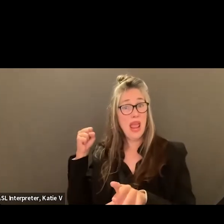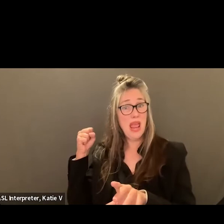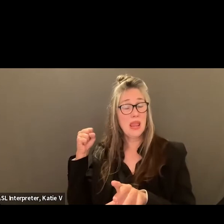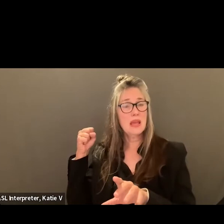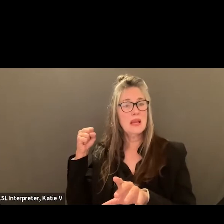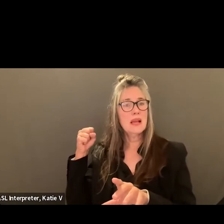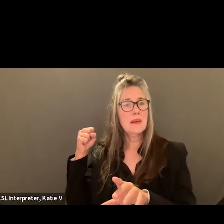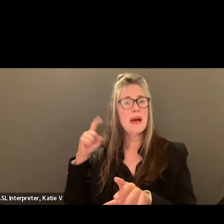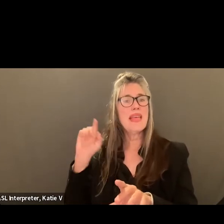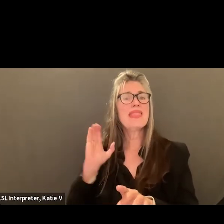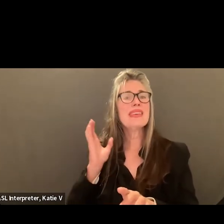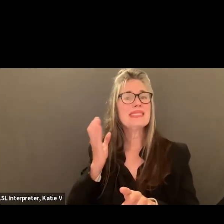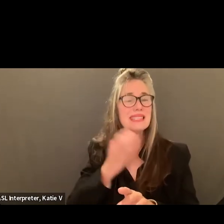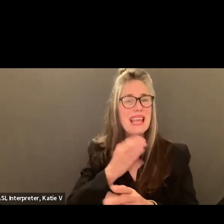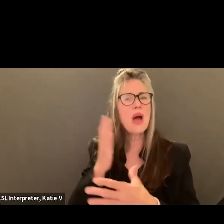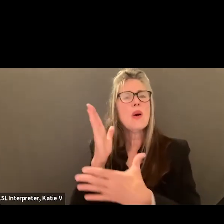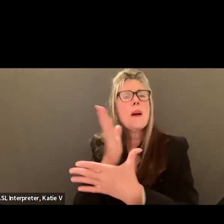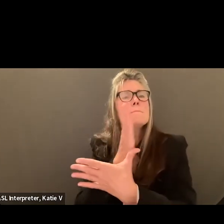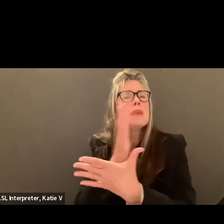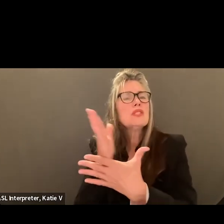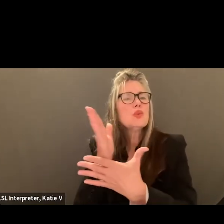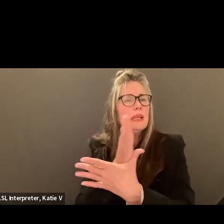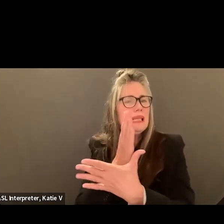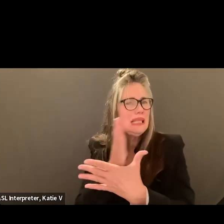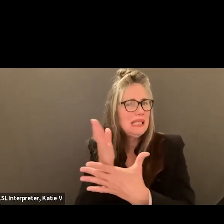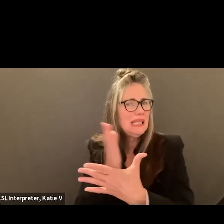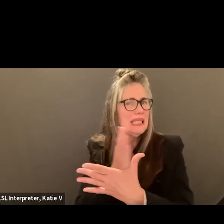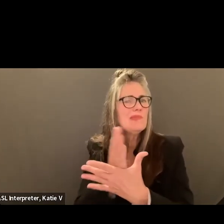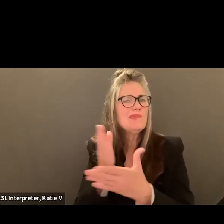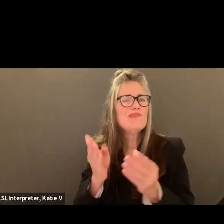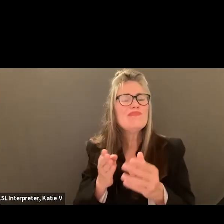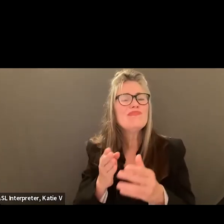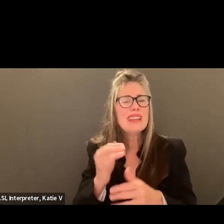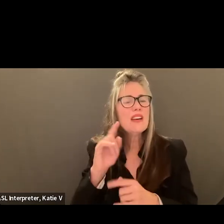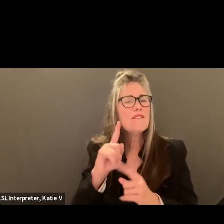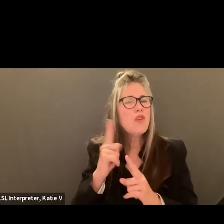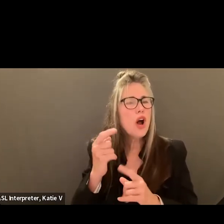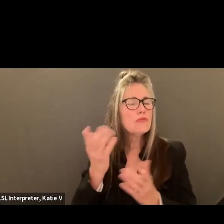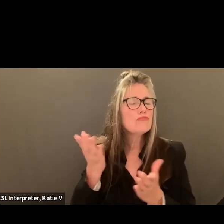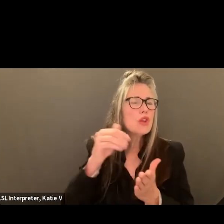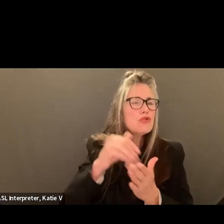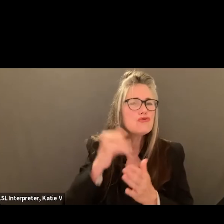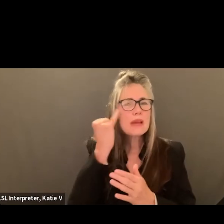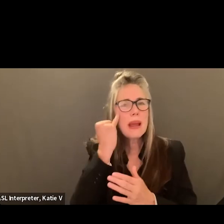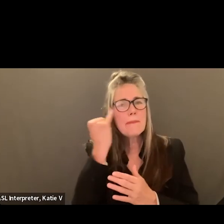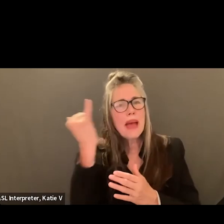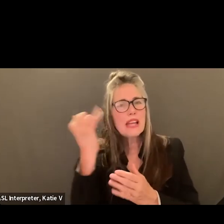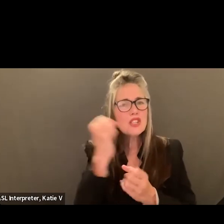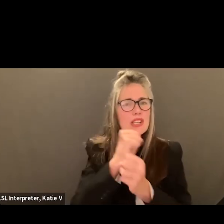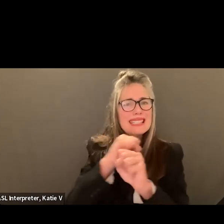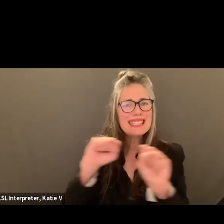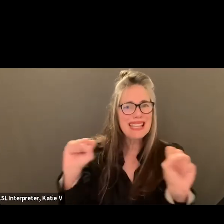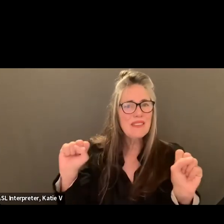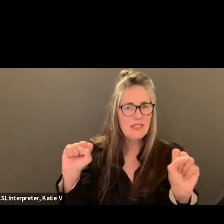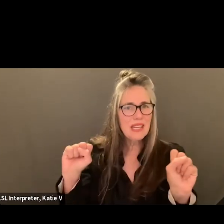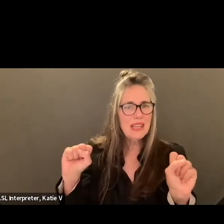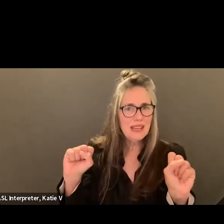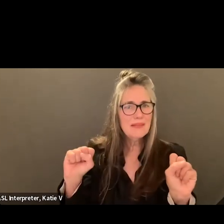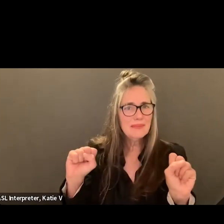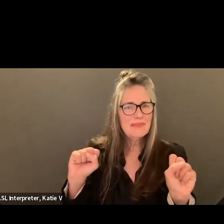this is our between reimagining safety solution. Thank you.